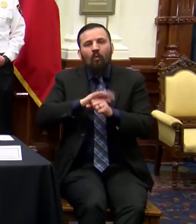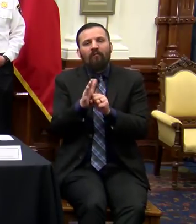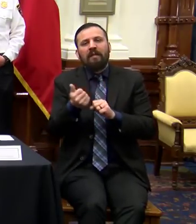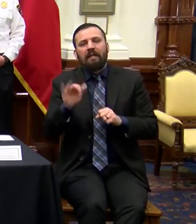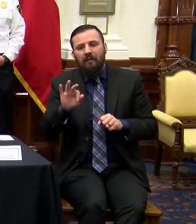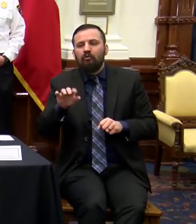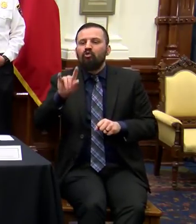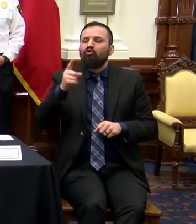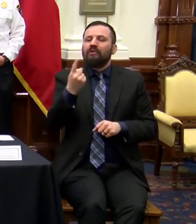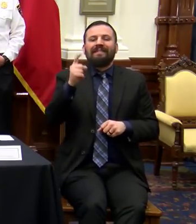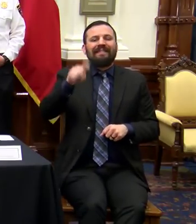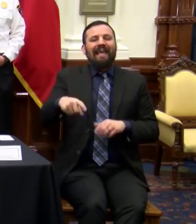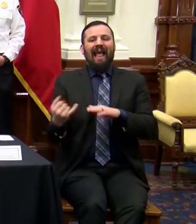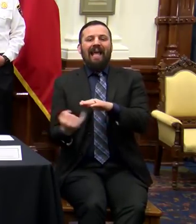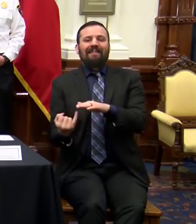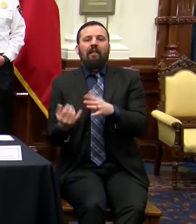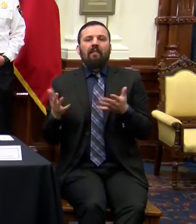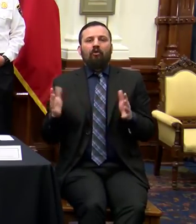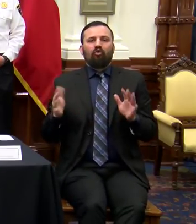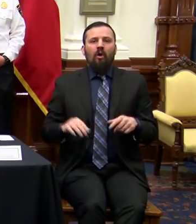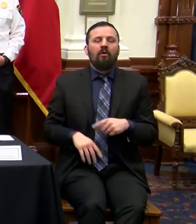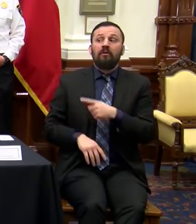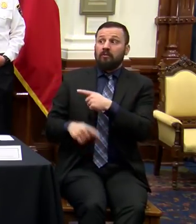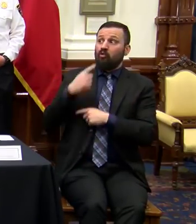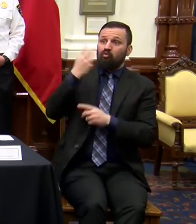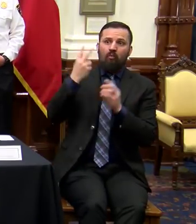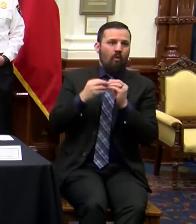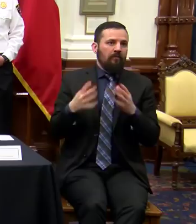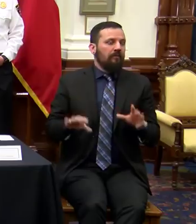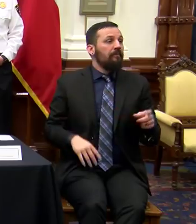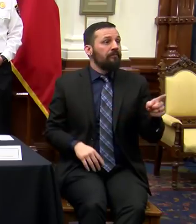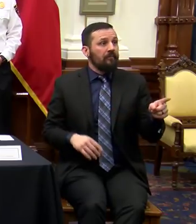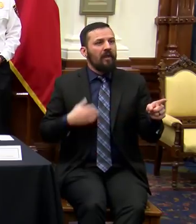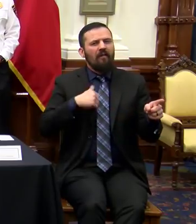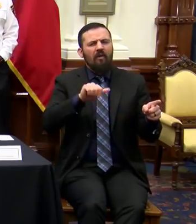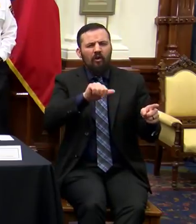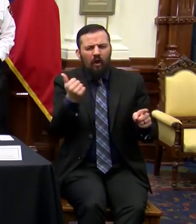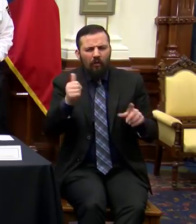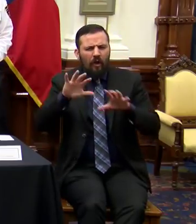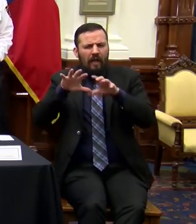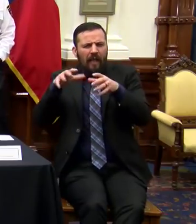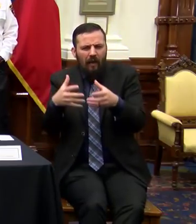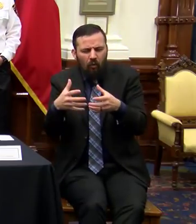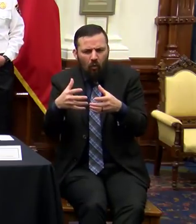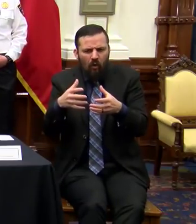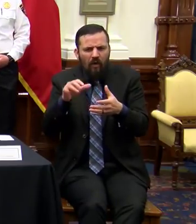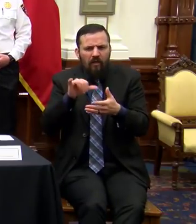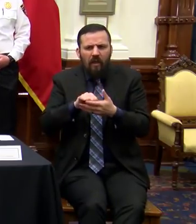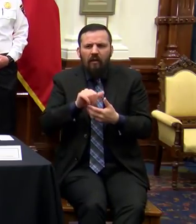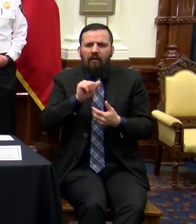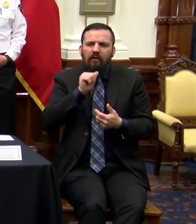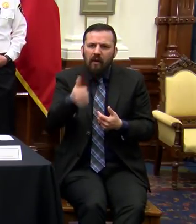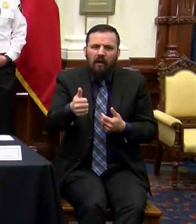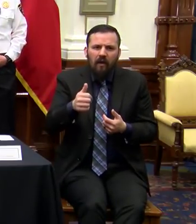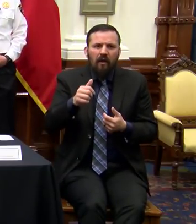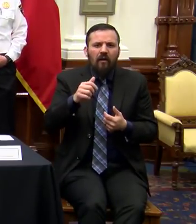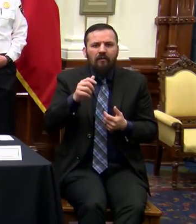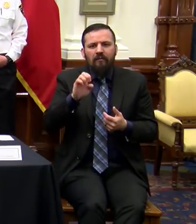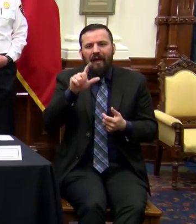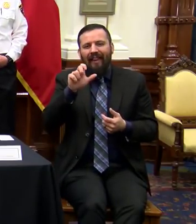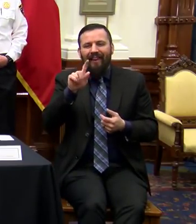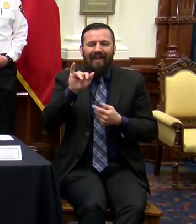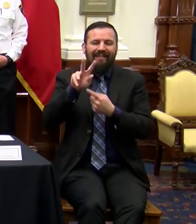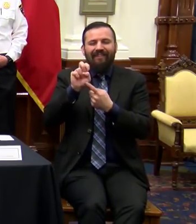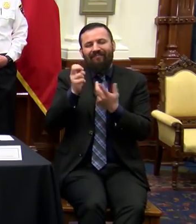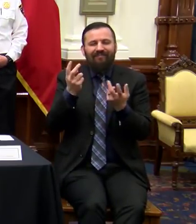need a place where they can isolate. There's another category of procedures that is not elective, like appendectomies,